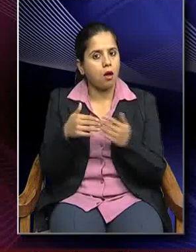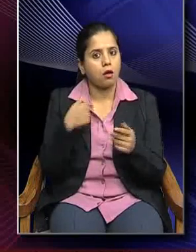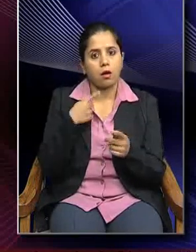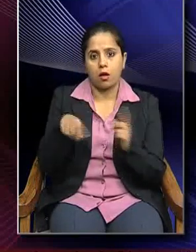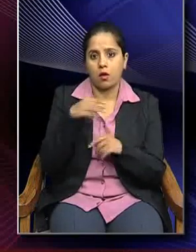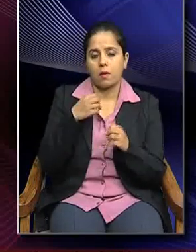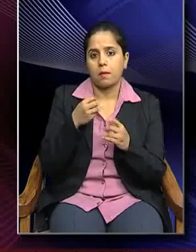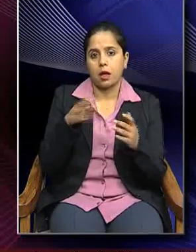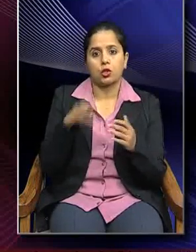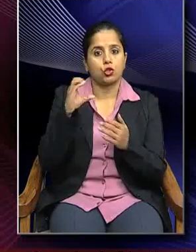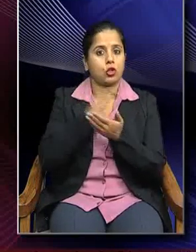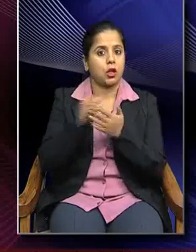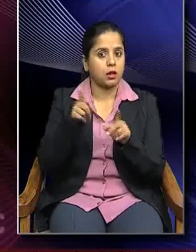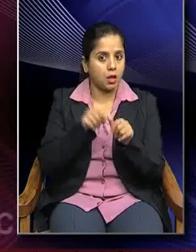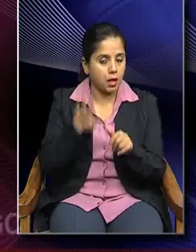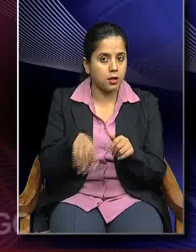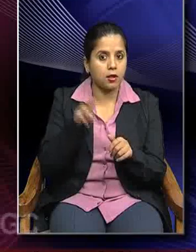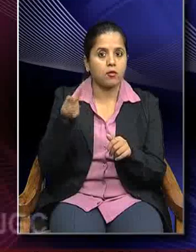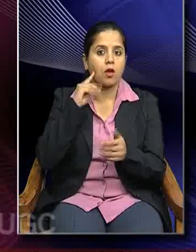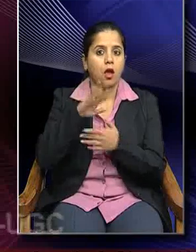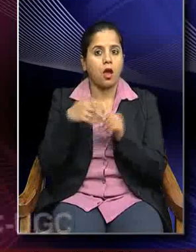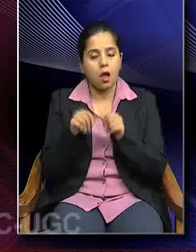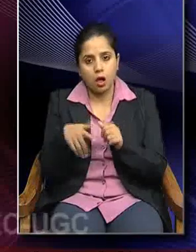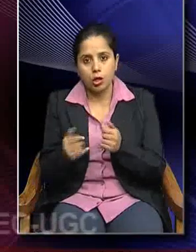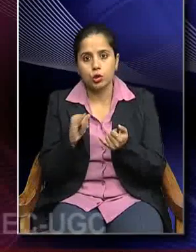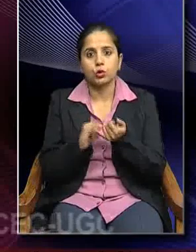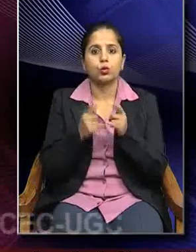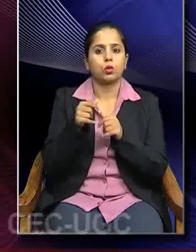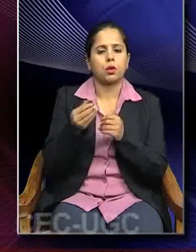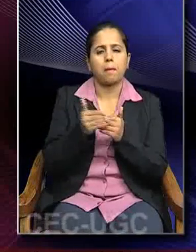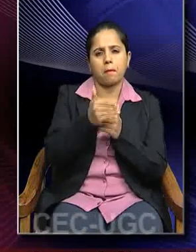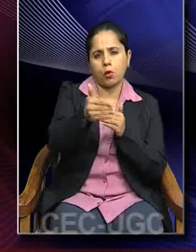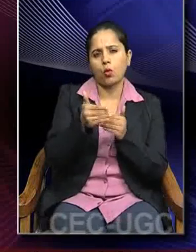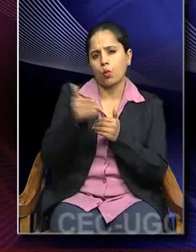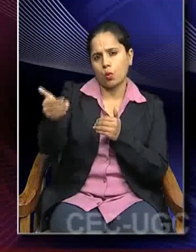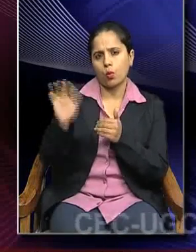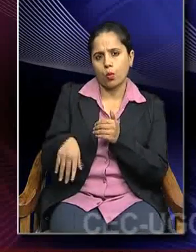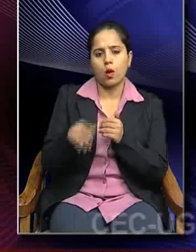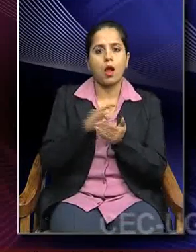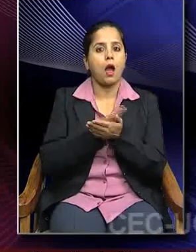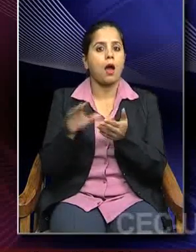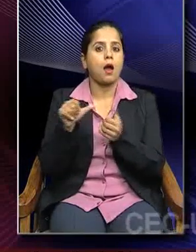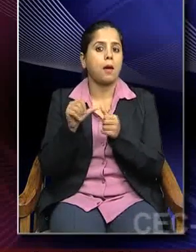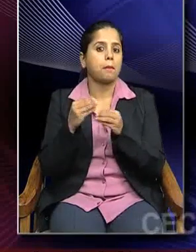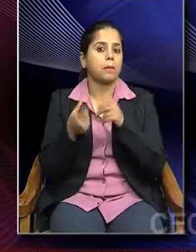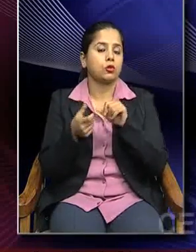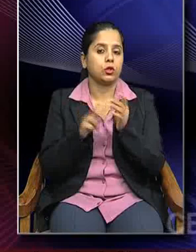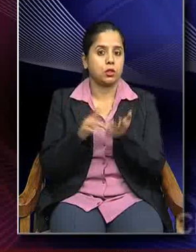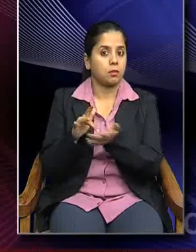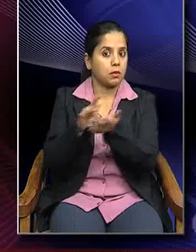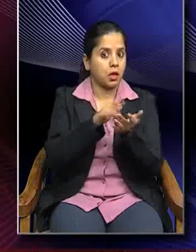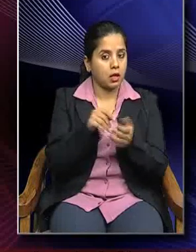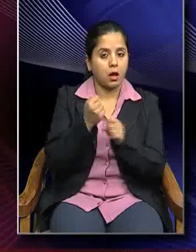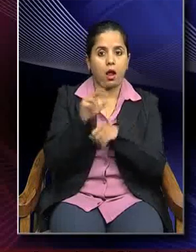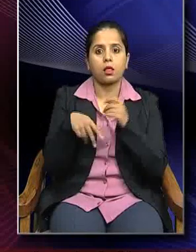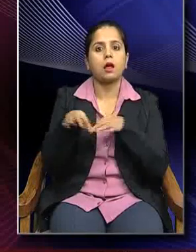several Chaitiyas, Viharas and Stupas all located little away from the habitation area of Gandhar